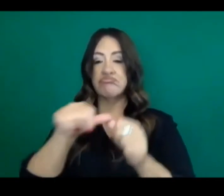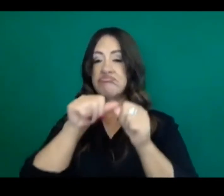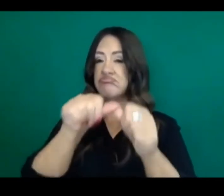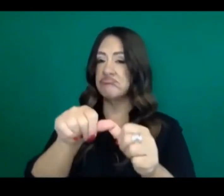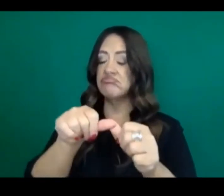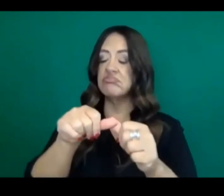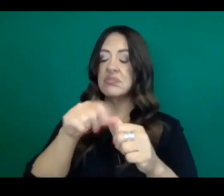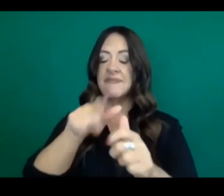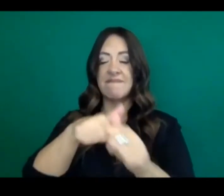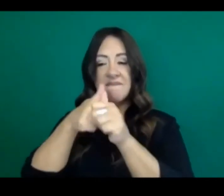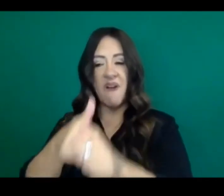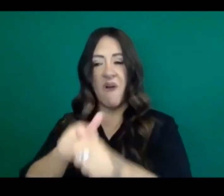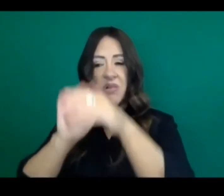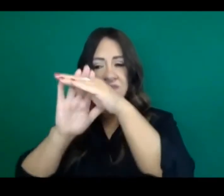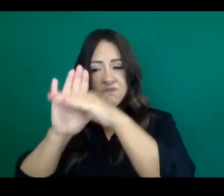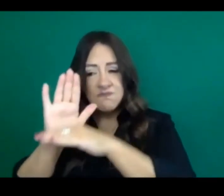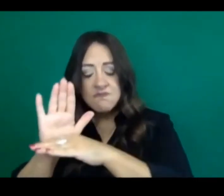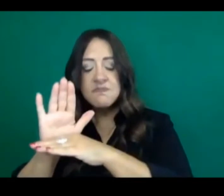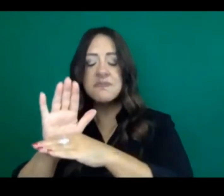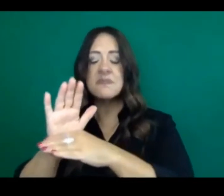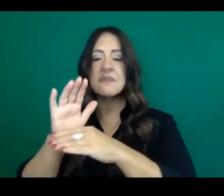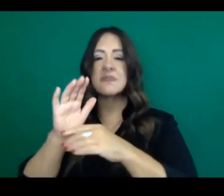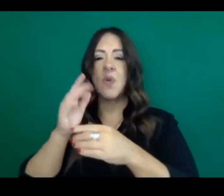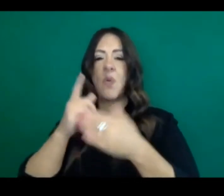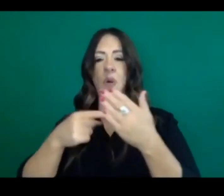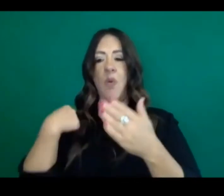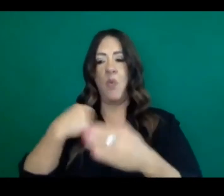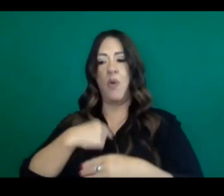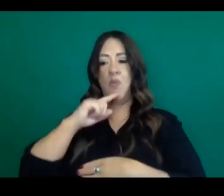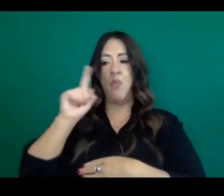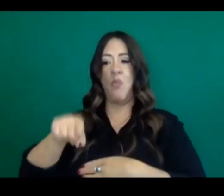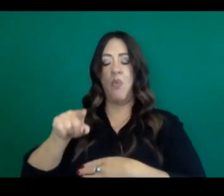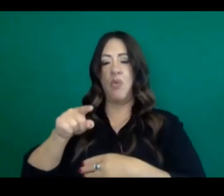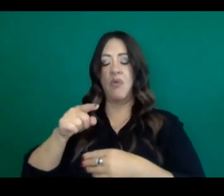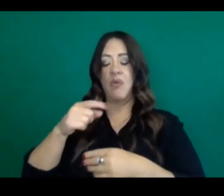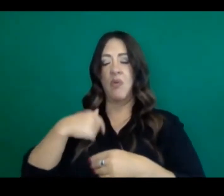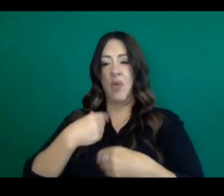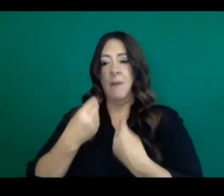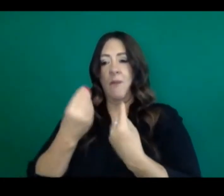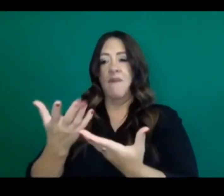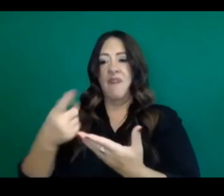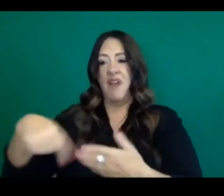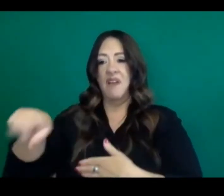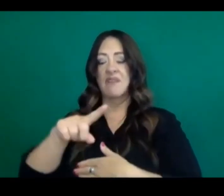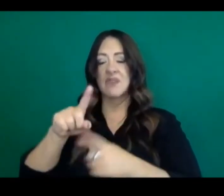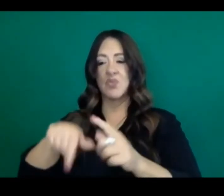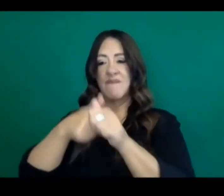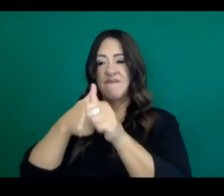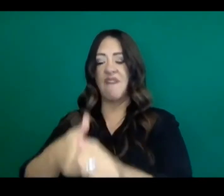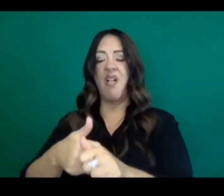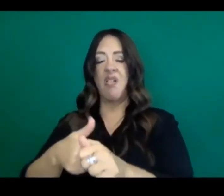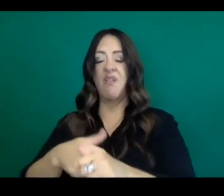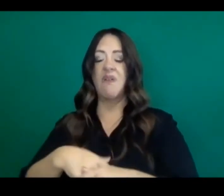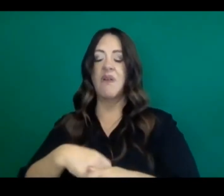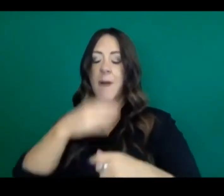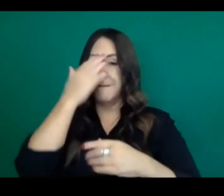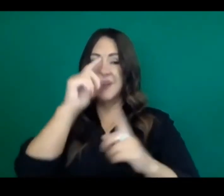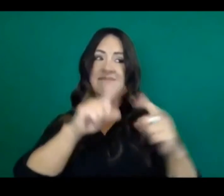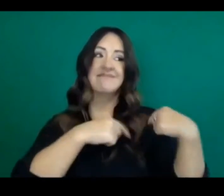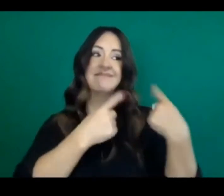set of conditions and constructs that we had under county data monitoring because we know such tremendous work has been